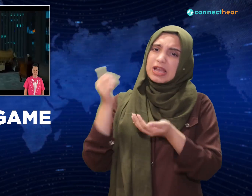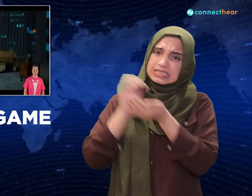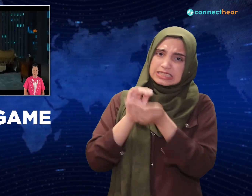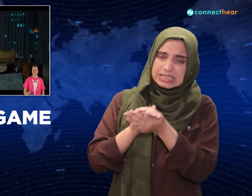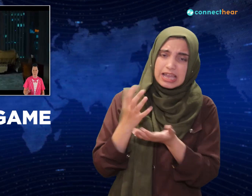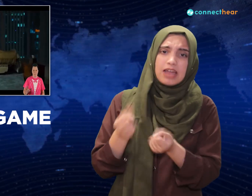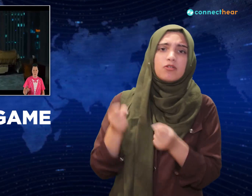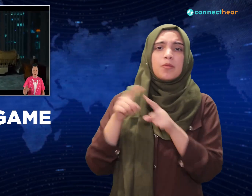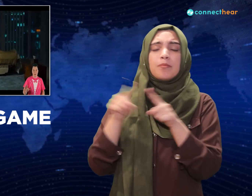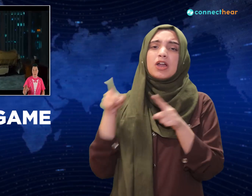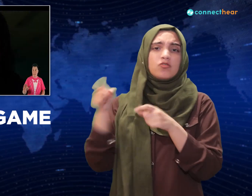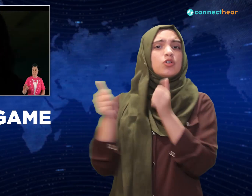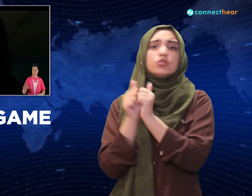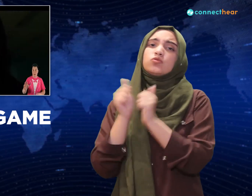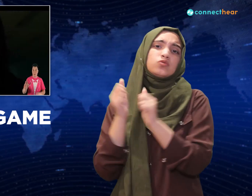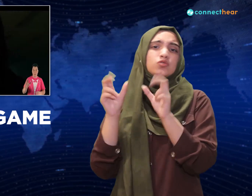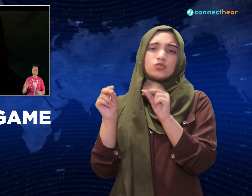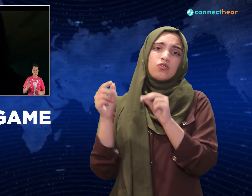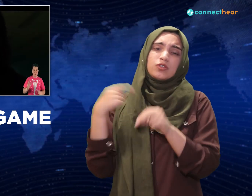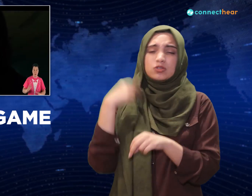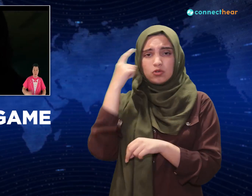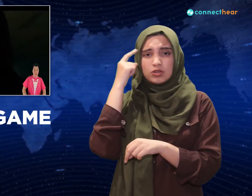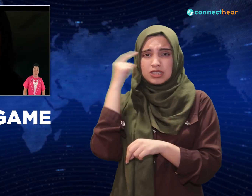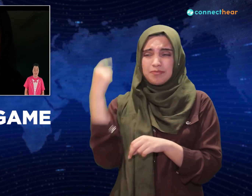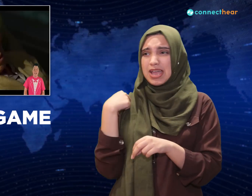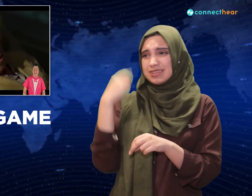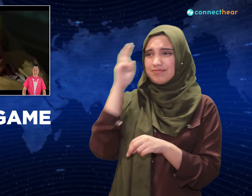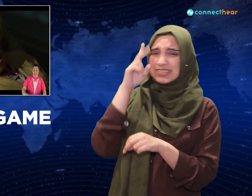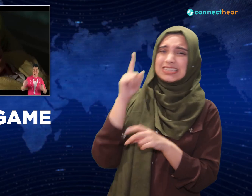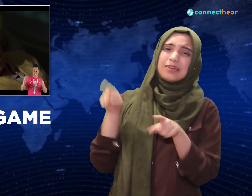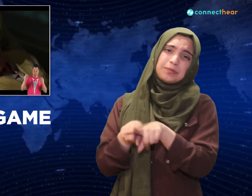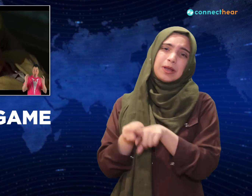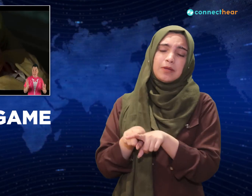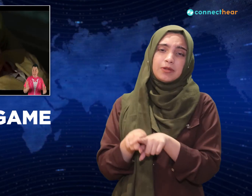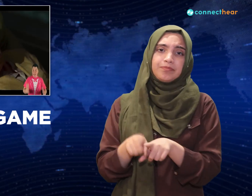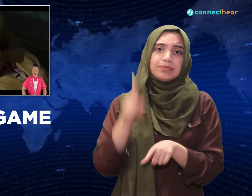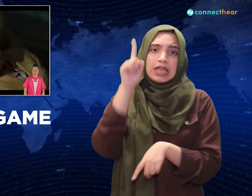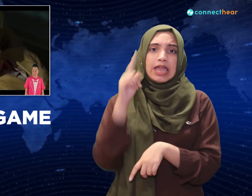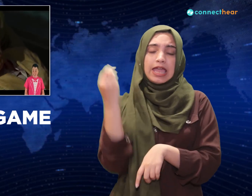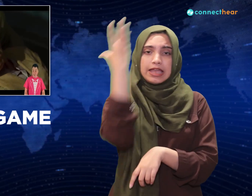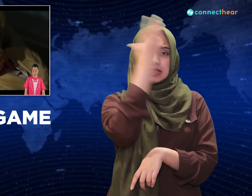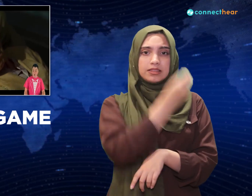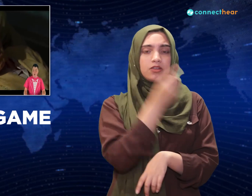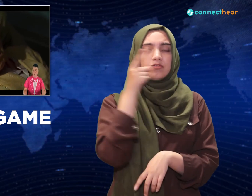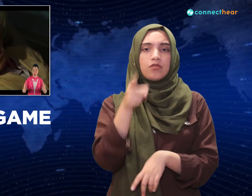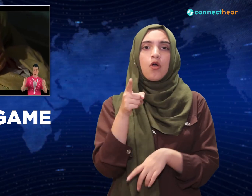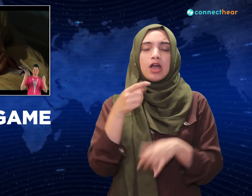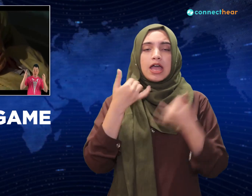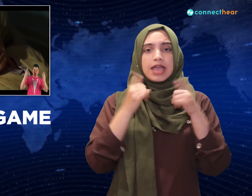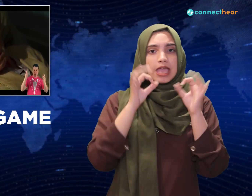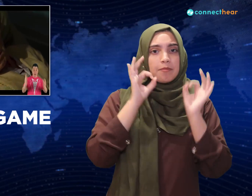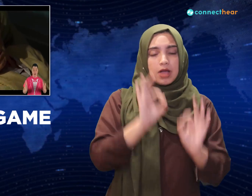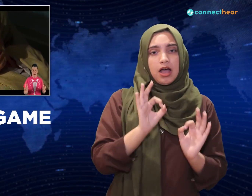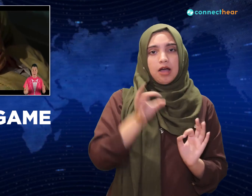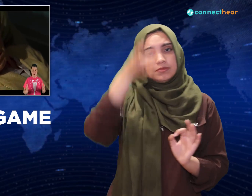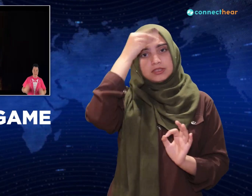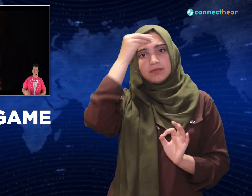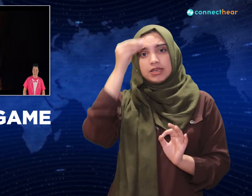he's meeting someone at the top of this building. It is his old man friend! Yeah